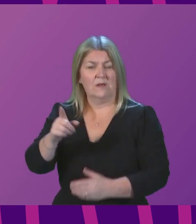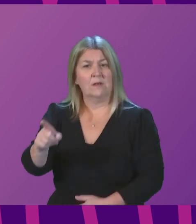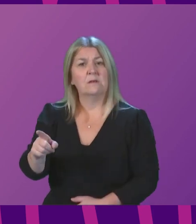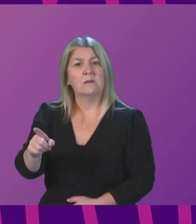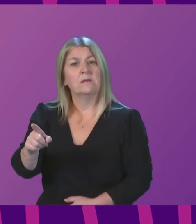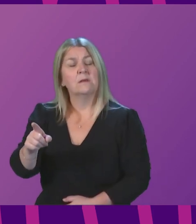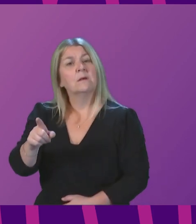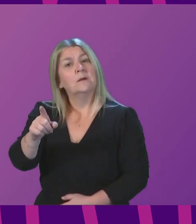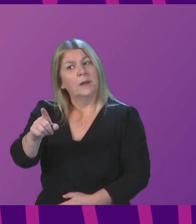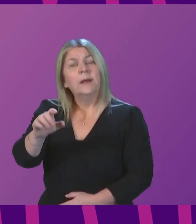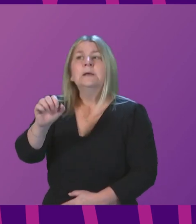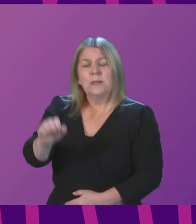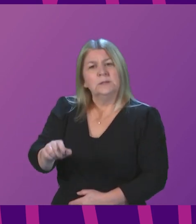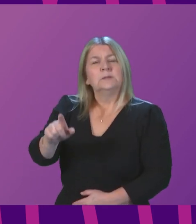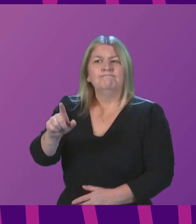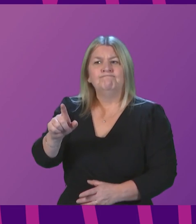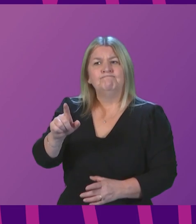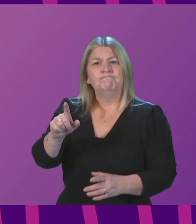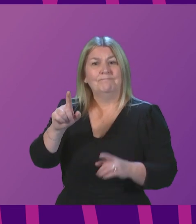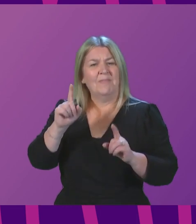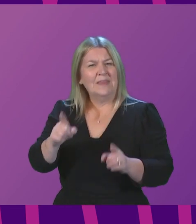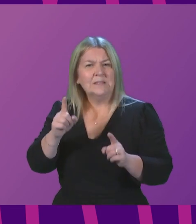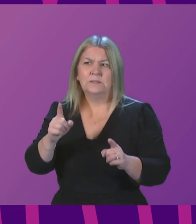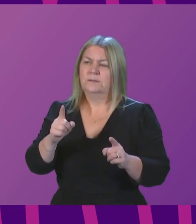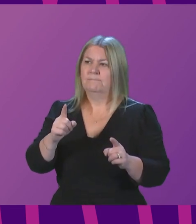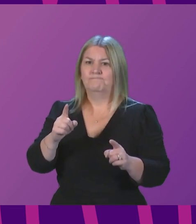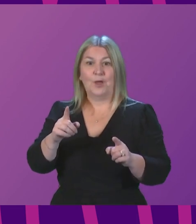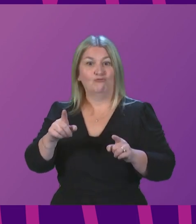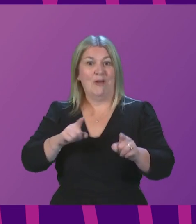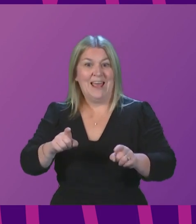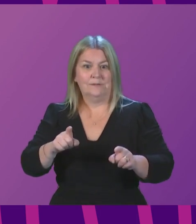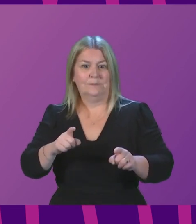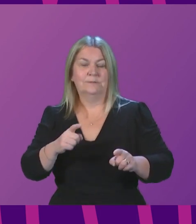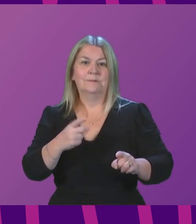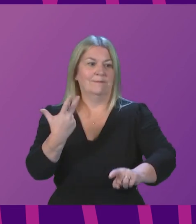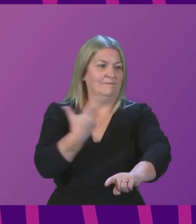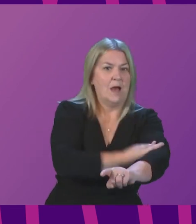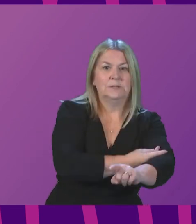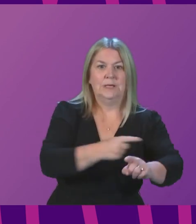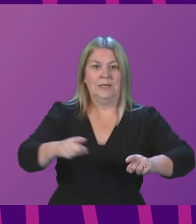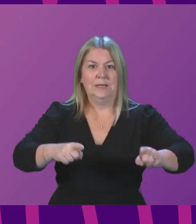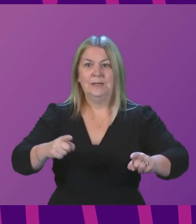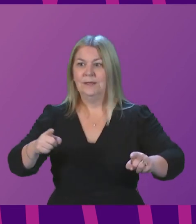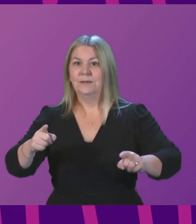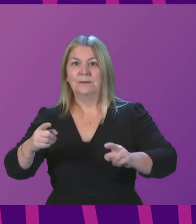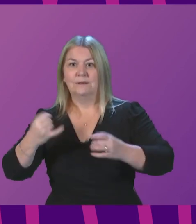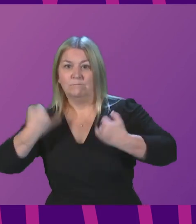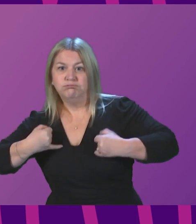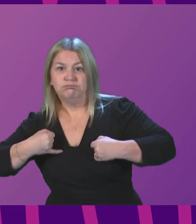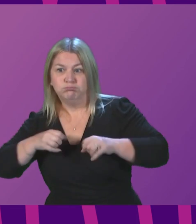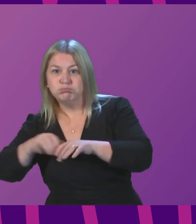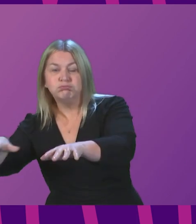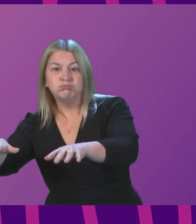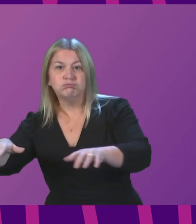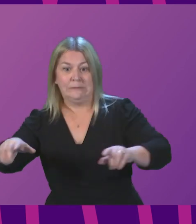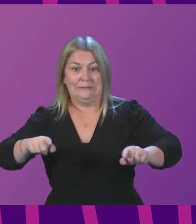that very much in the context of this race between the virus and the vaccines, of course, we are going as fast as we can and will continue to pick